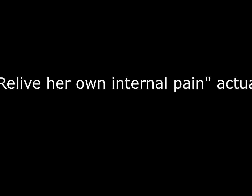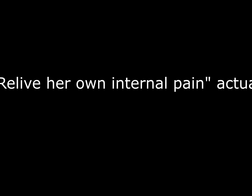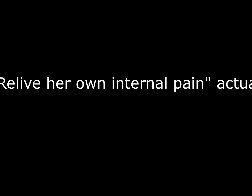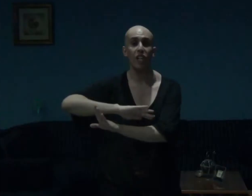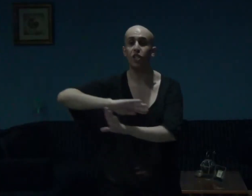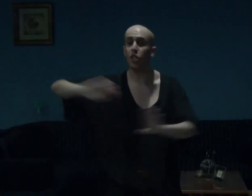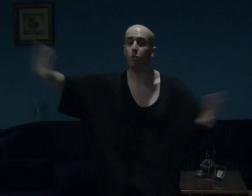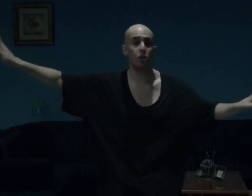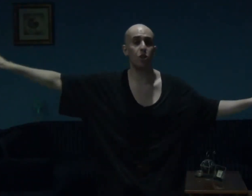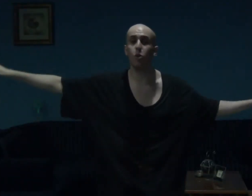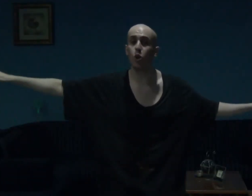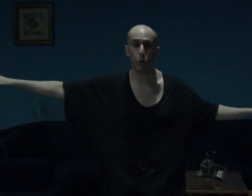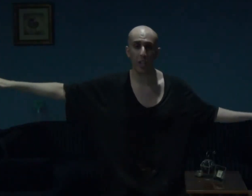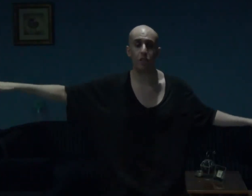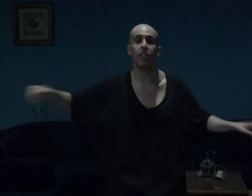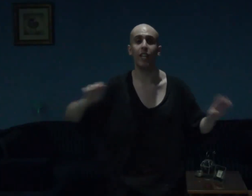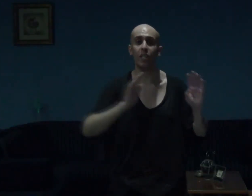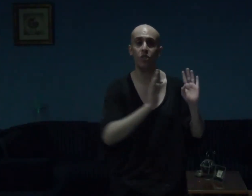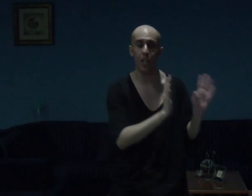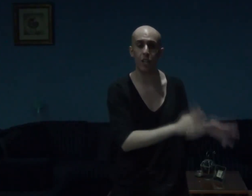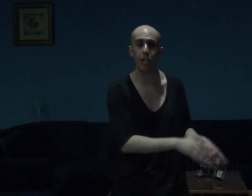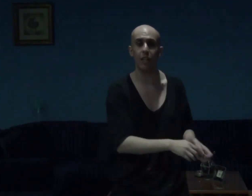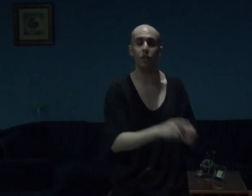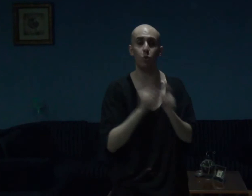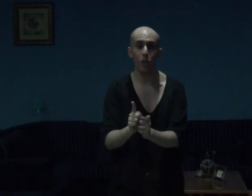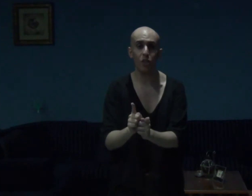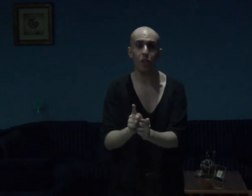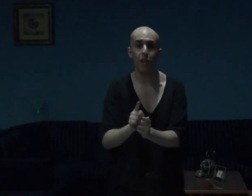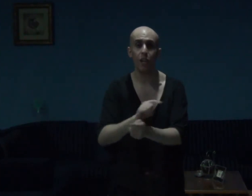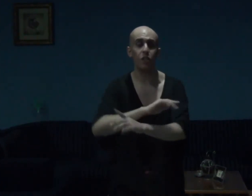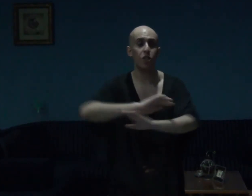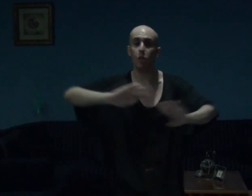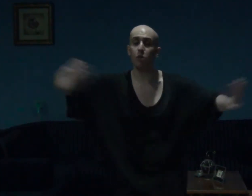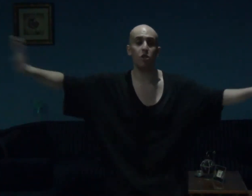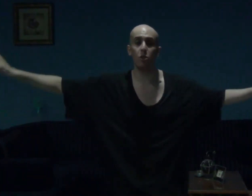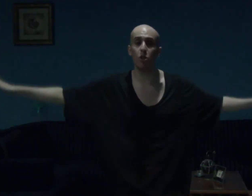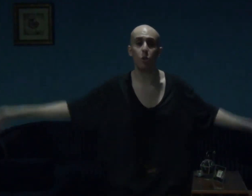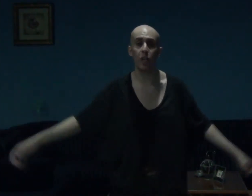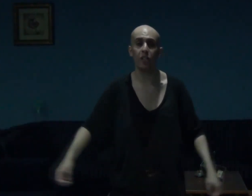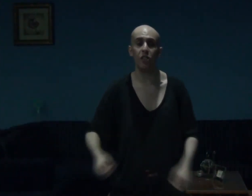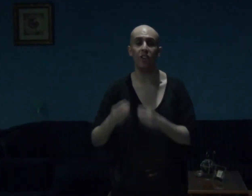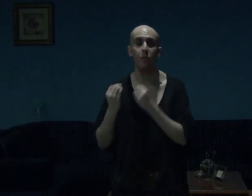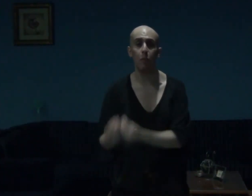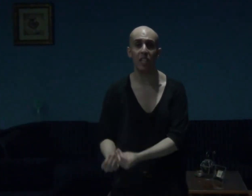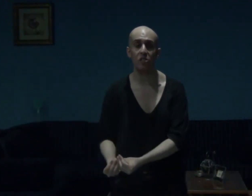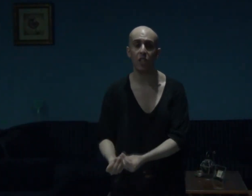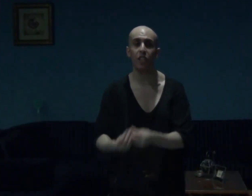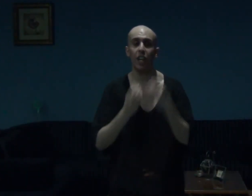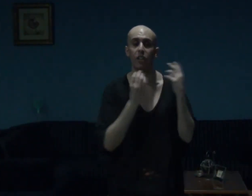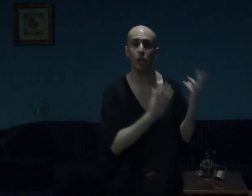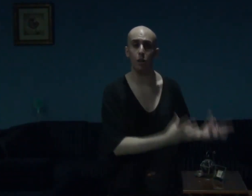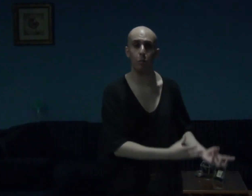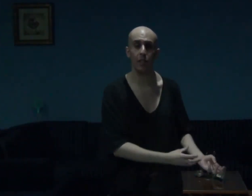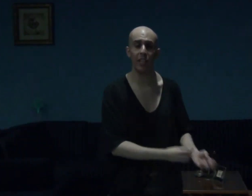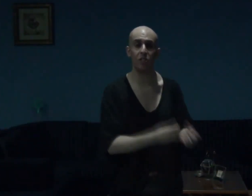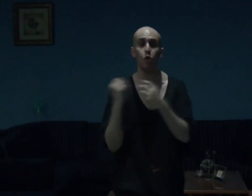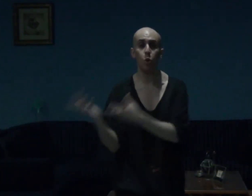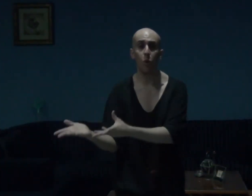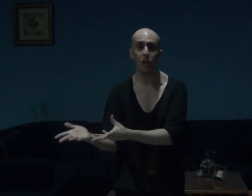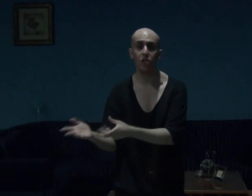And she was so great, guys and gals, once again, she was so great, and amazing, and complex, nuanced,